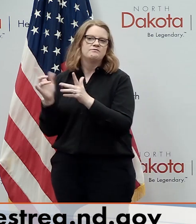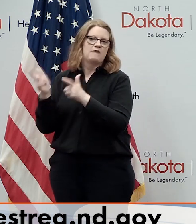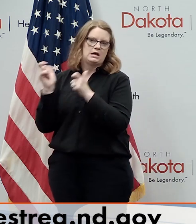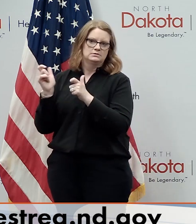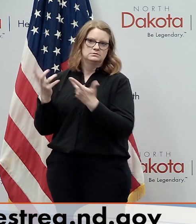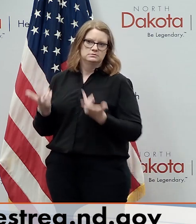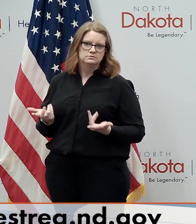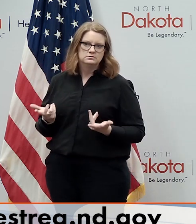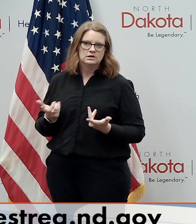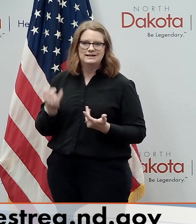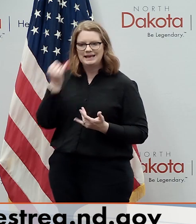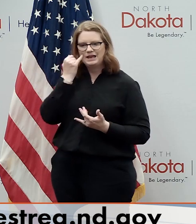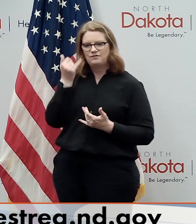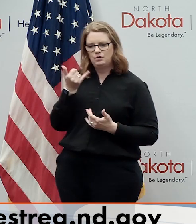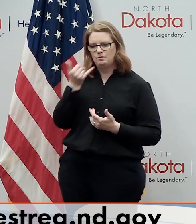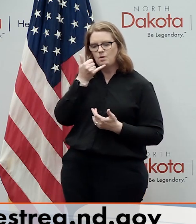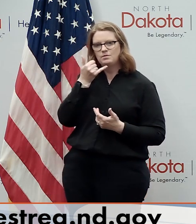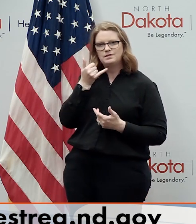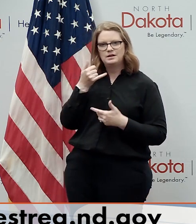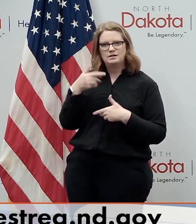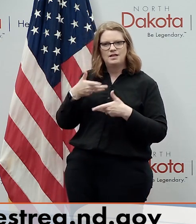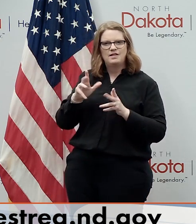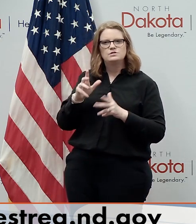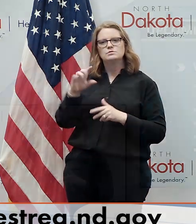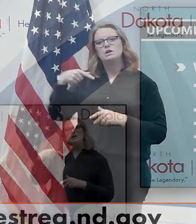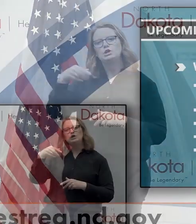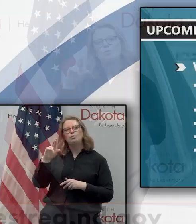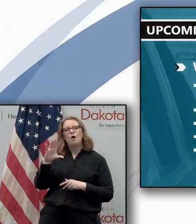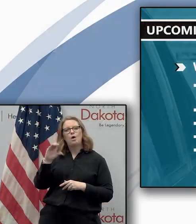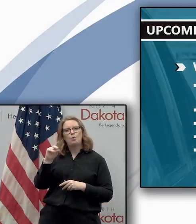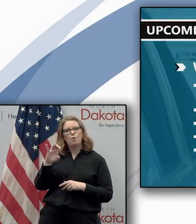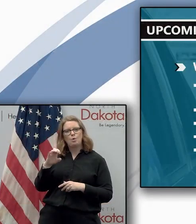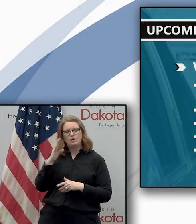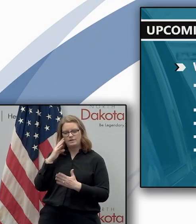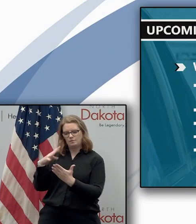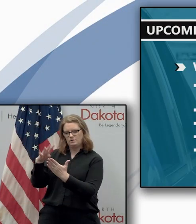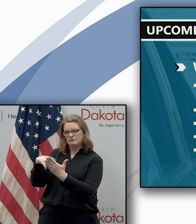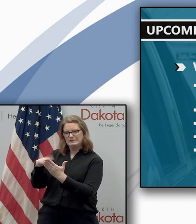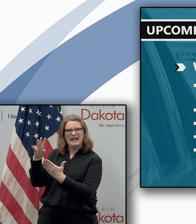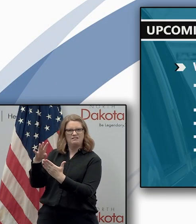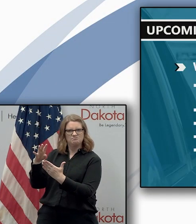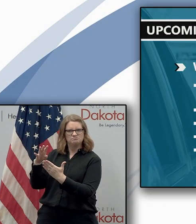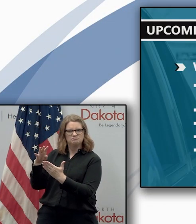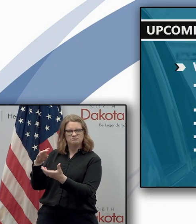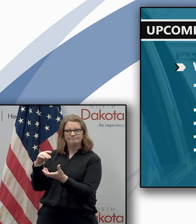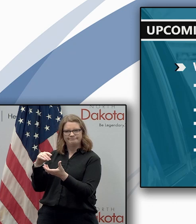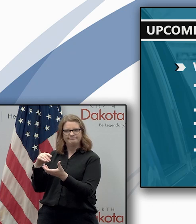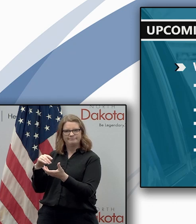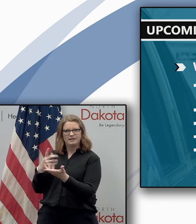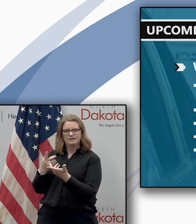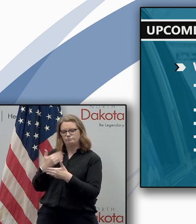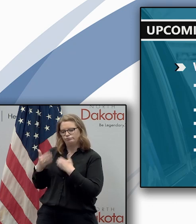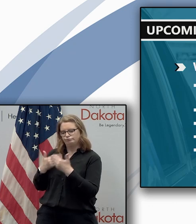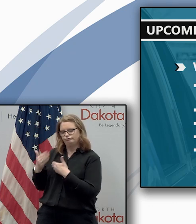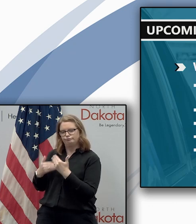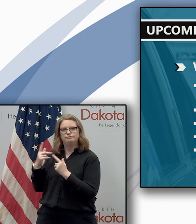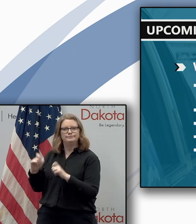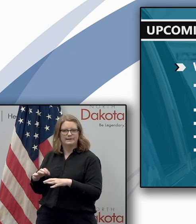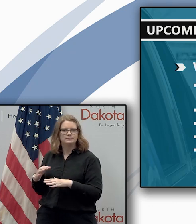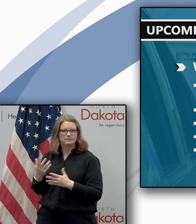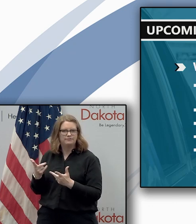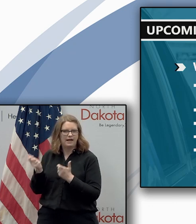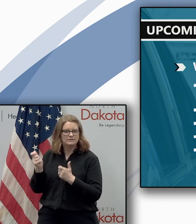that on a mobile phone i believe it gives you a qr code that they can scan which will help speed your uh speed you through the testing process